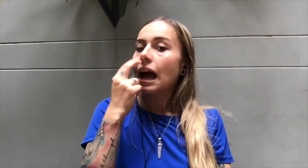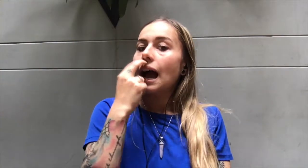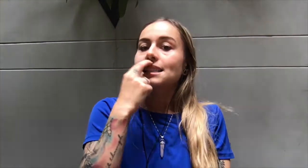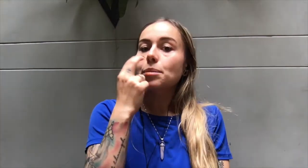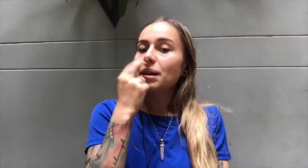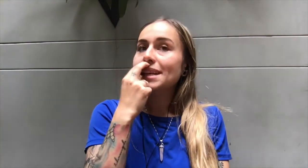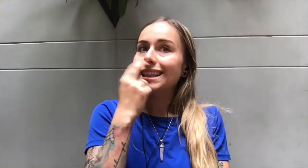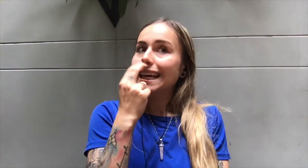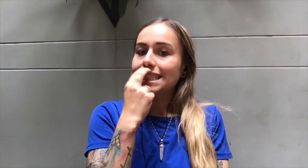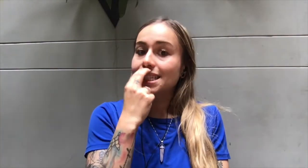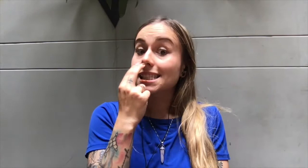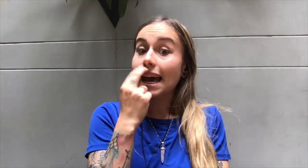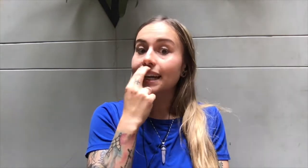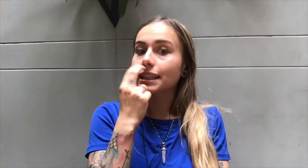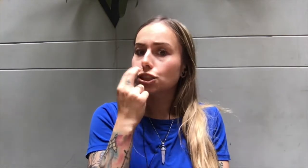Sometimes I think it's society too.